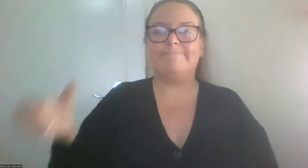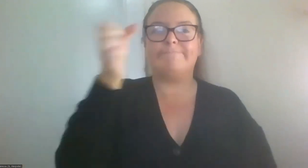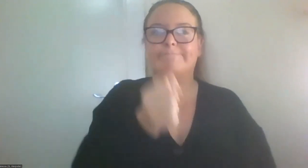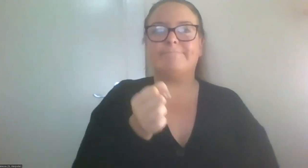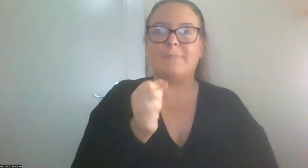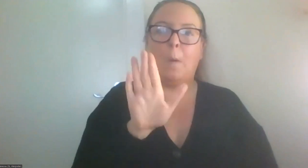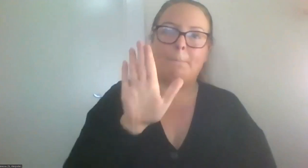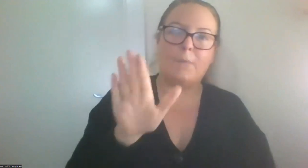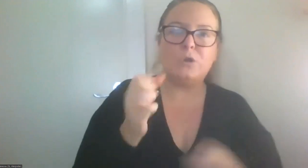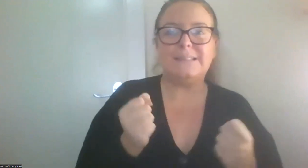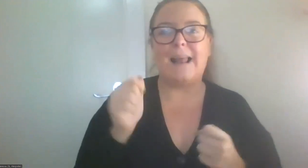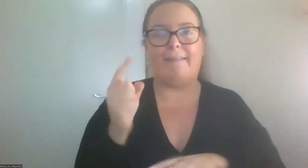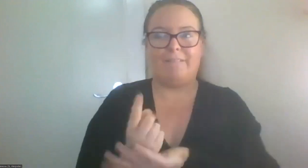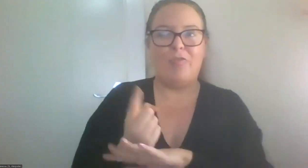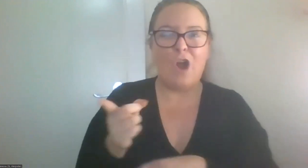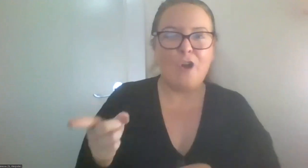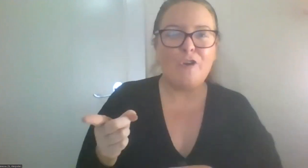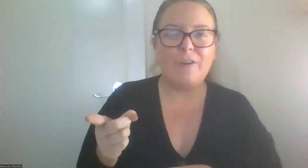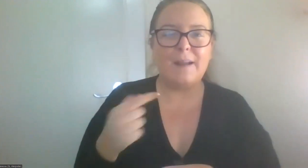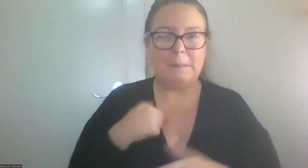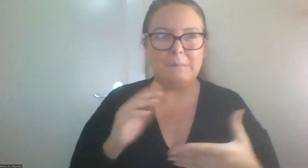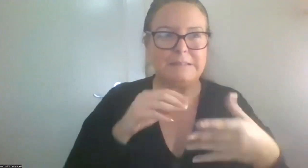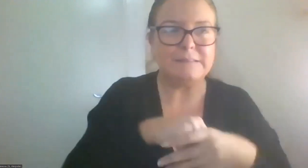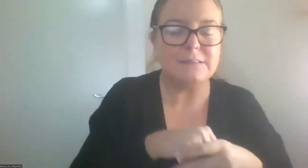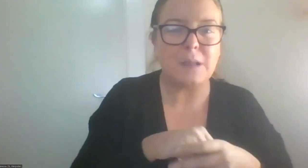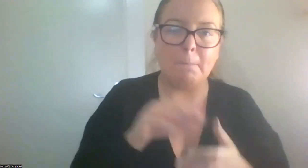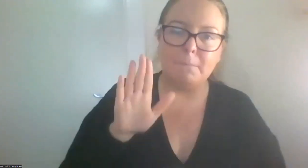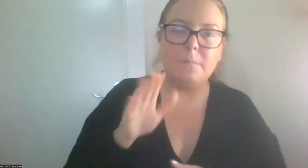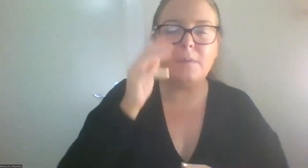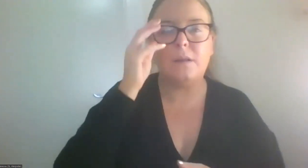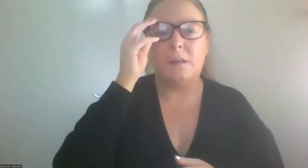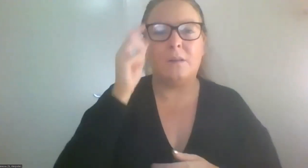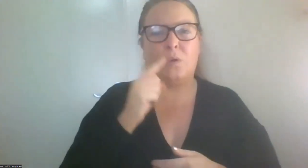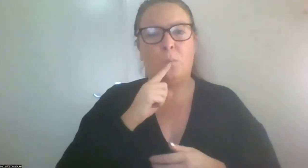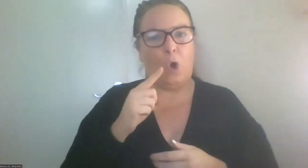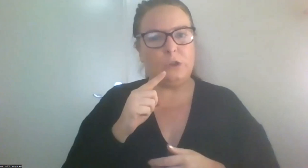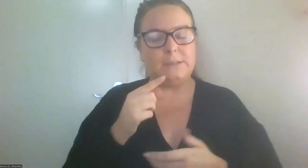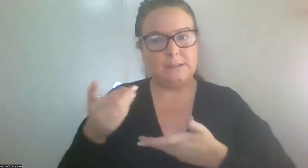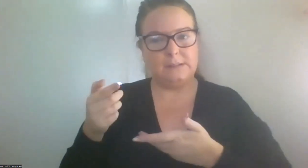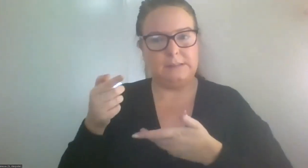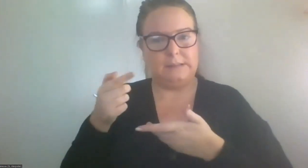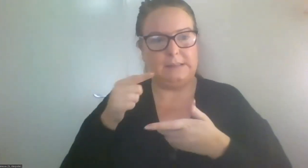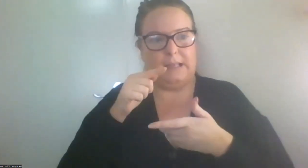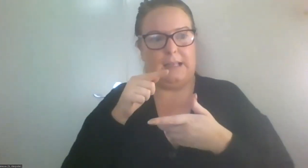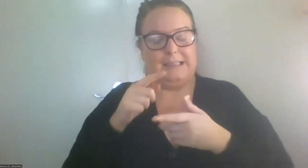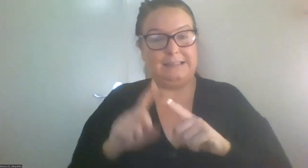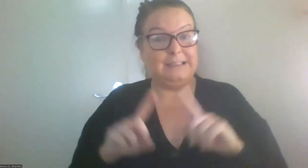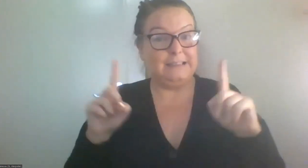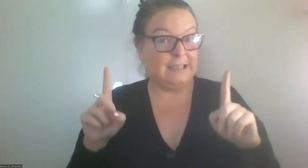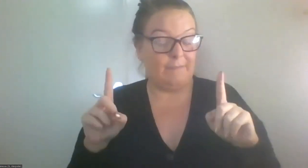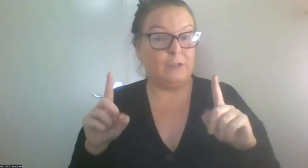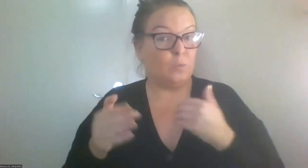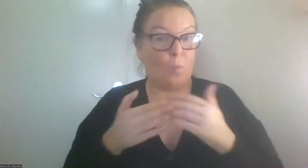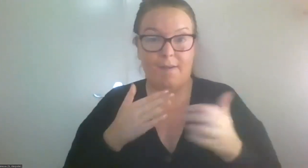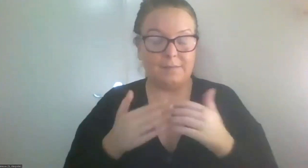The process in which I was involved differs from the consultative processes in that instead